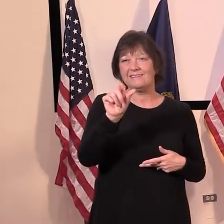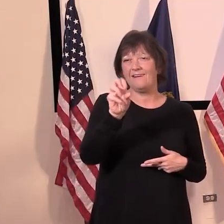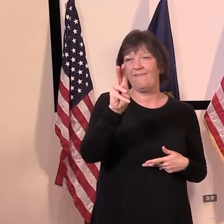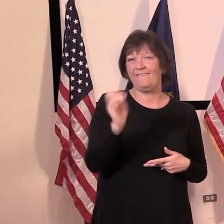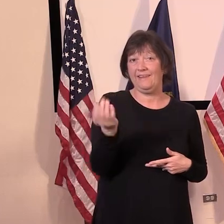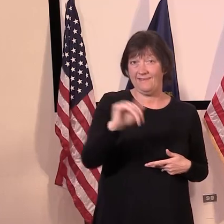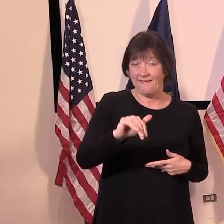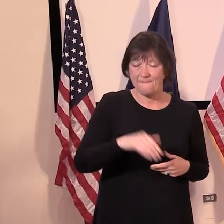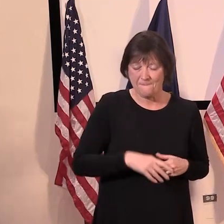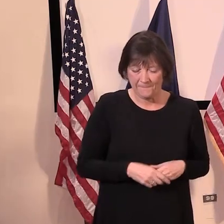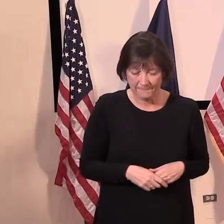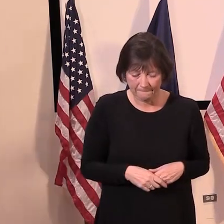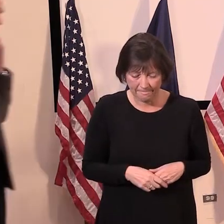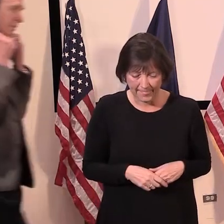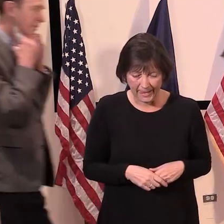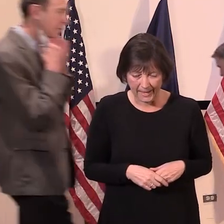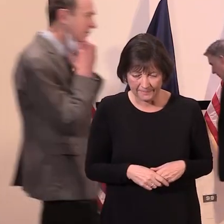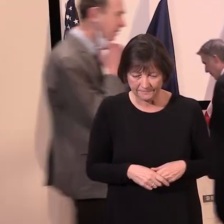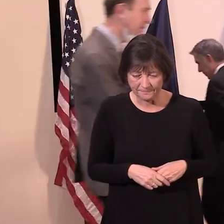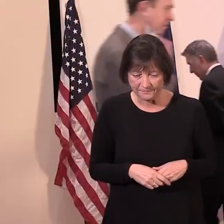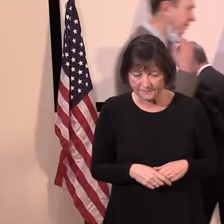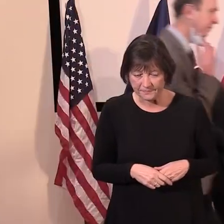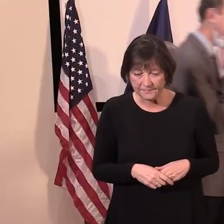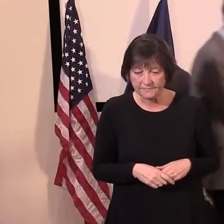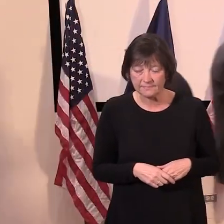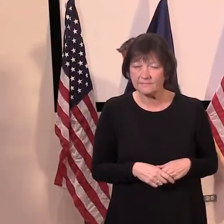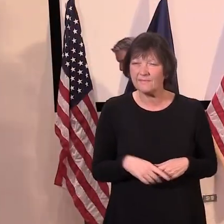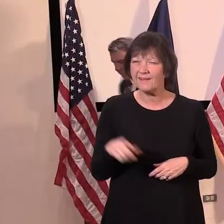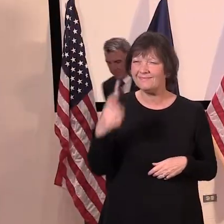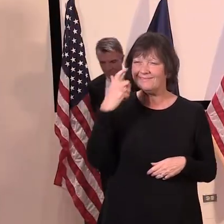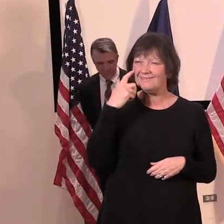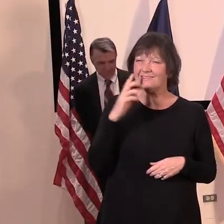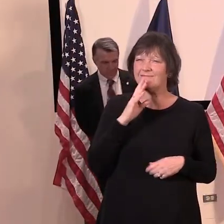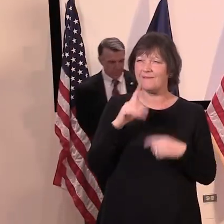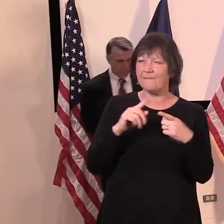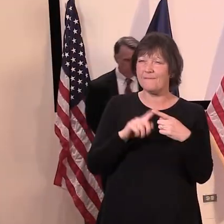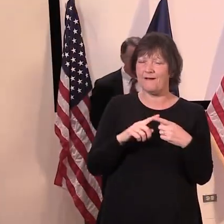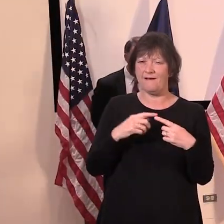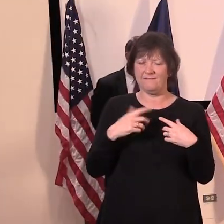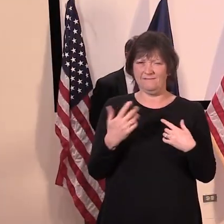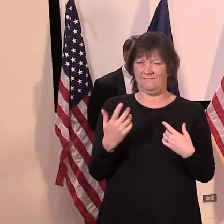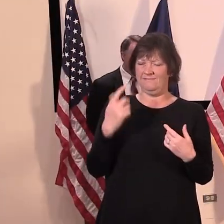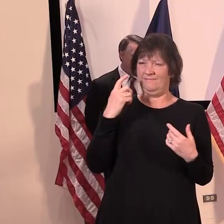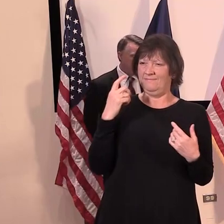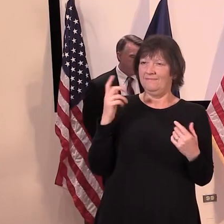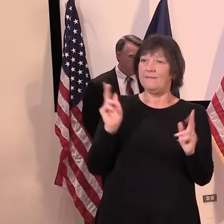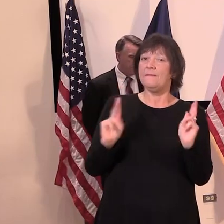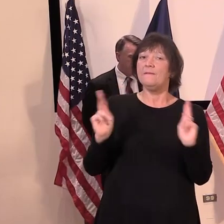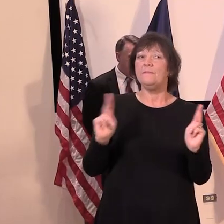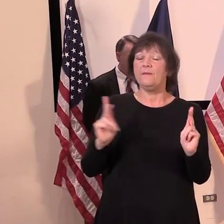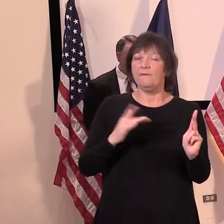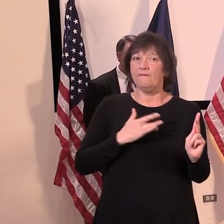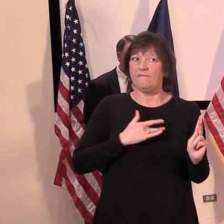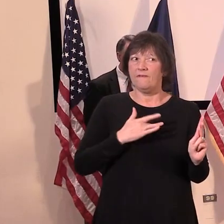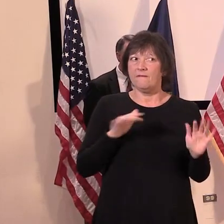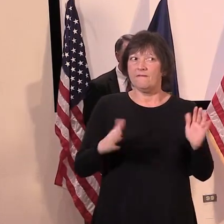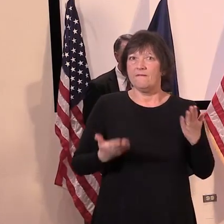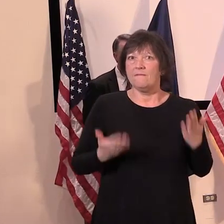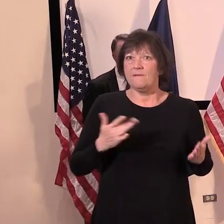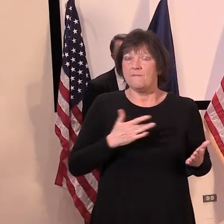You were just talking about healthcare providers noticing people aren't seeking medical